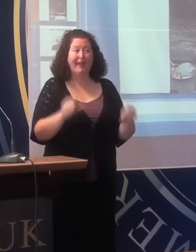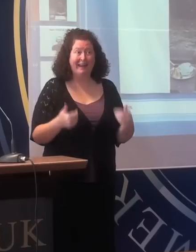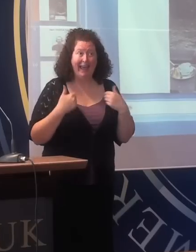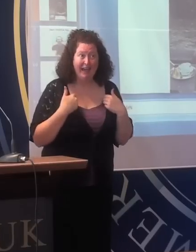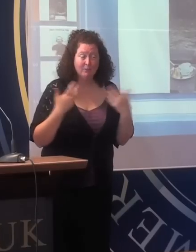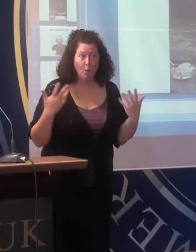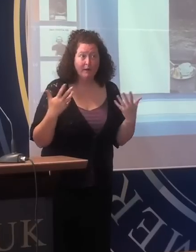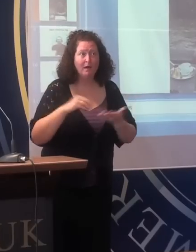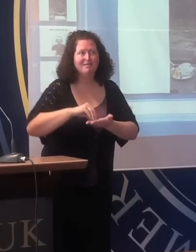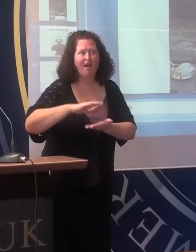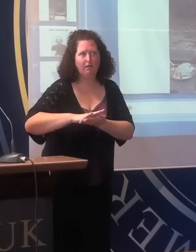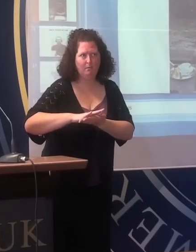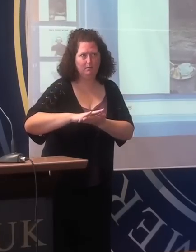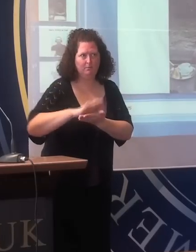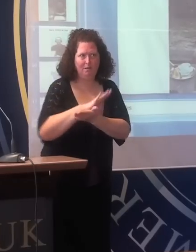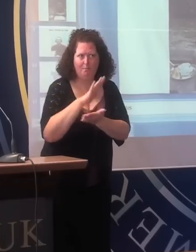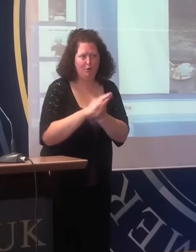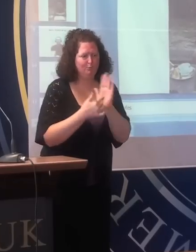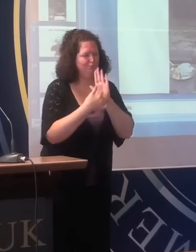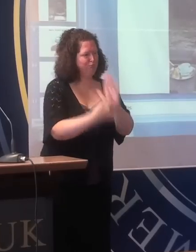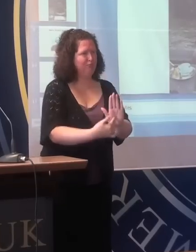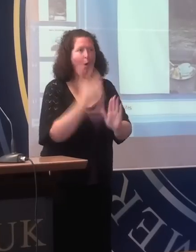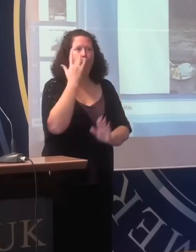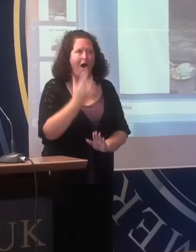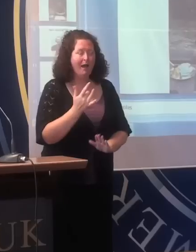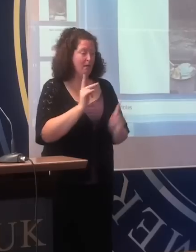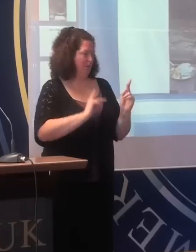People may lie, typically they will.